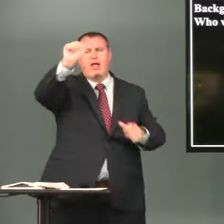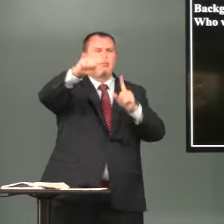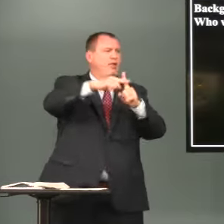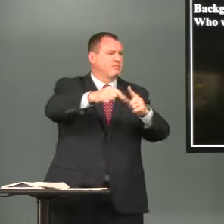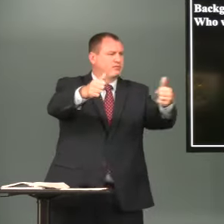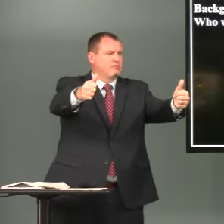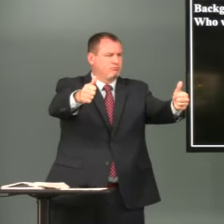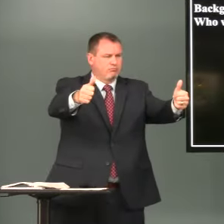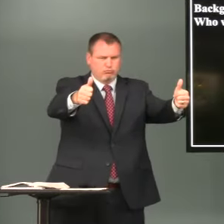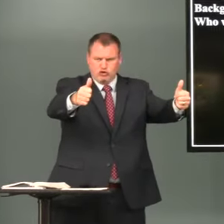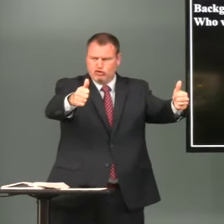a plus